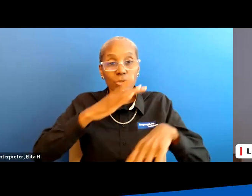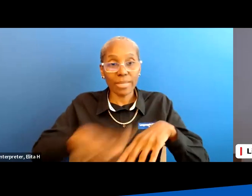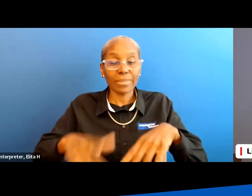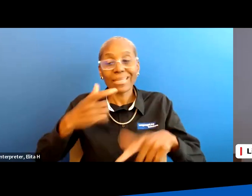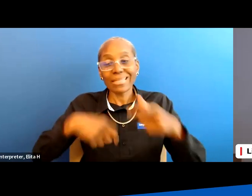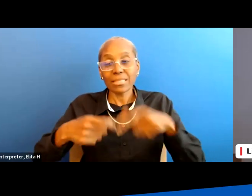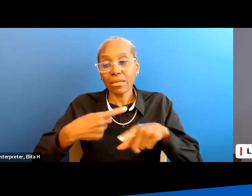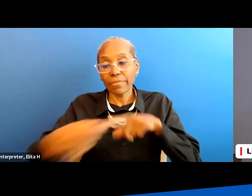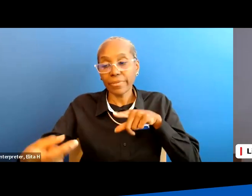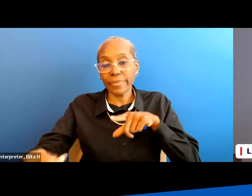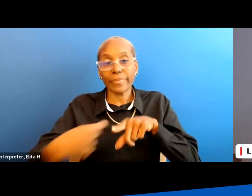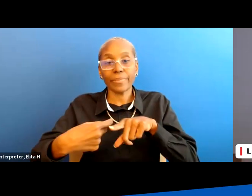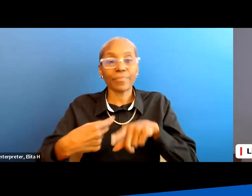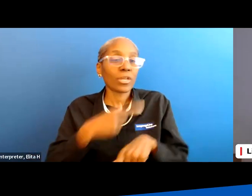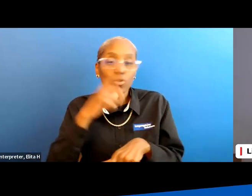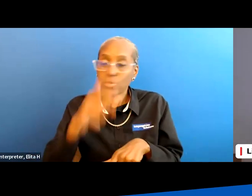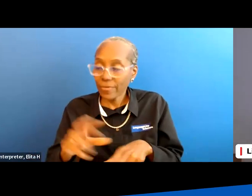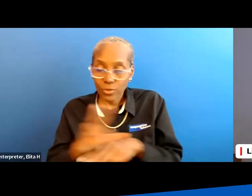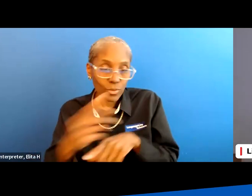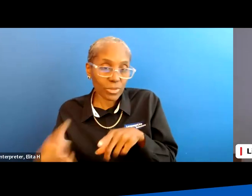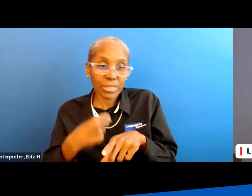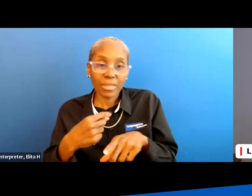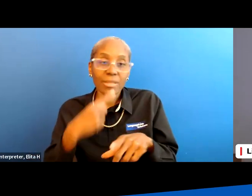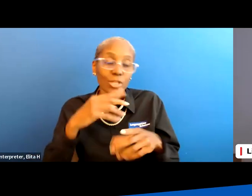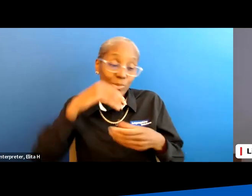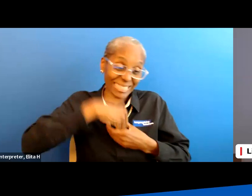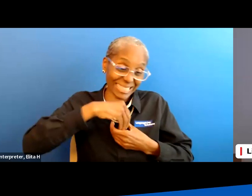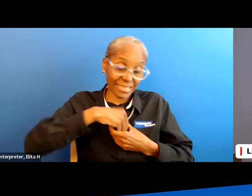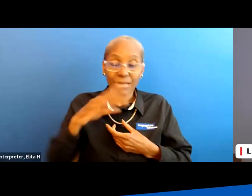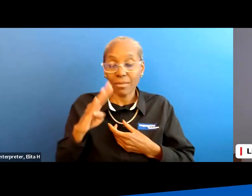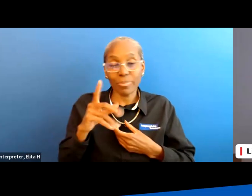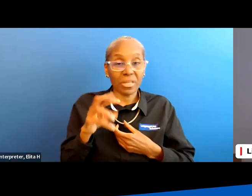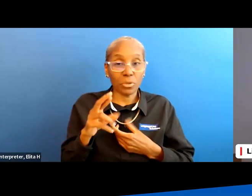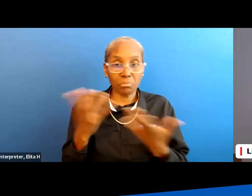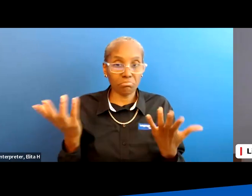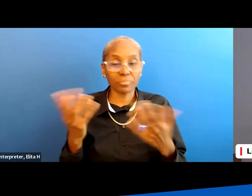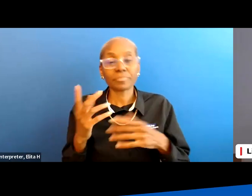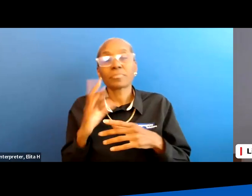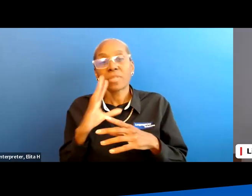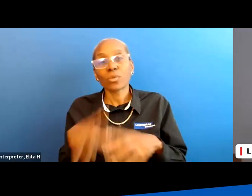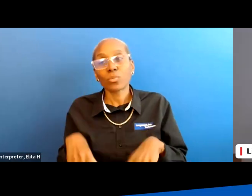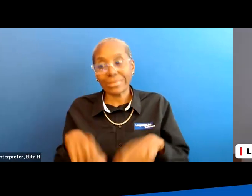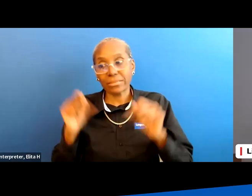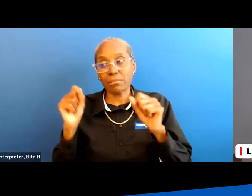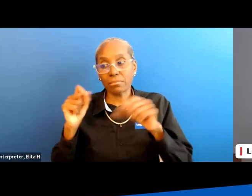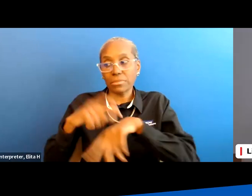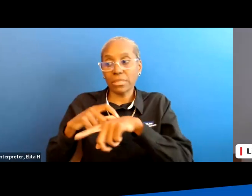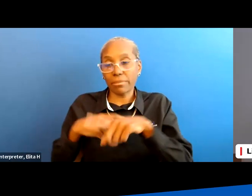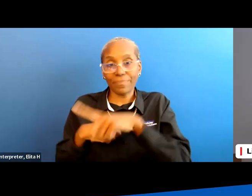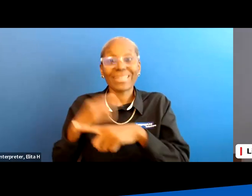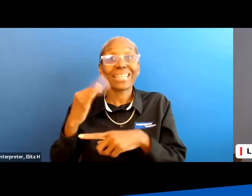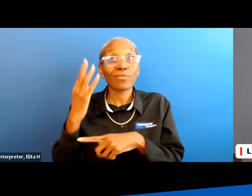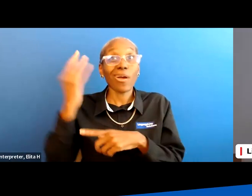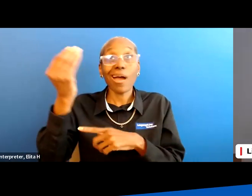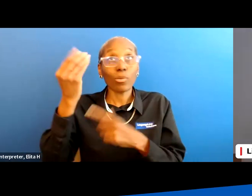catheter in now you don't have to use a catheter that goes inside your bladder but it's going to take a lot of time and if you're out